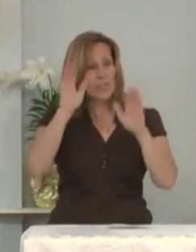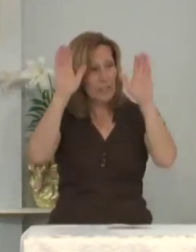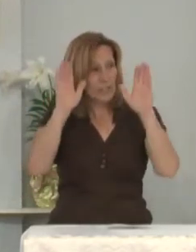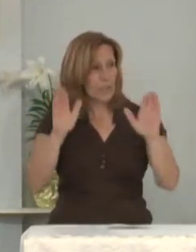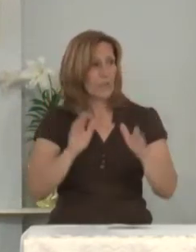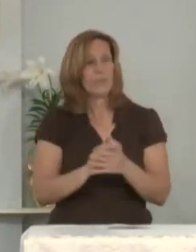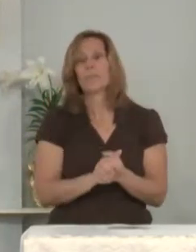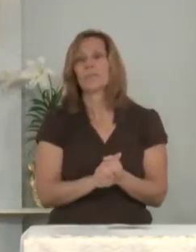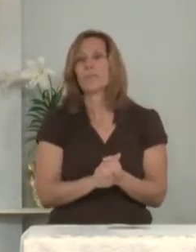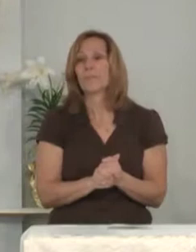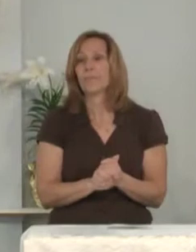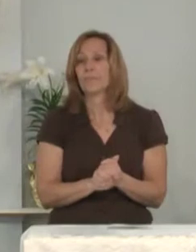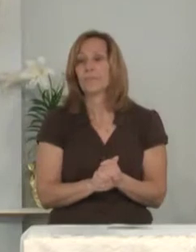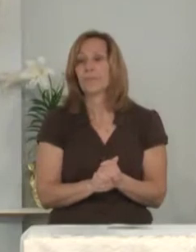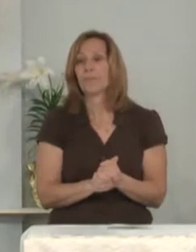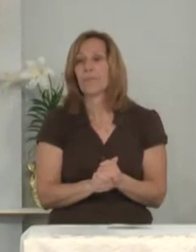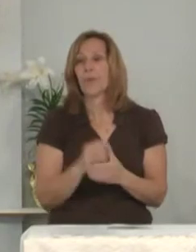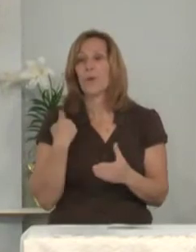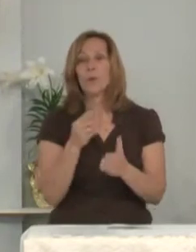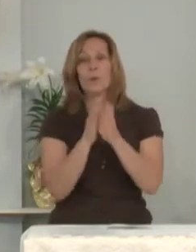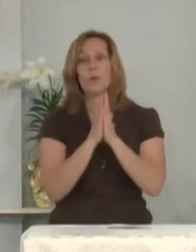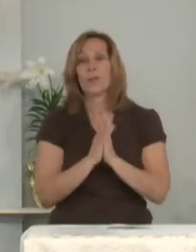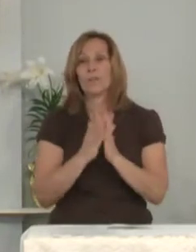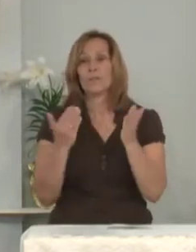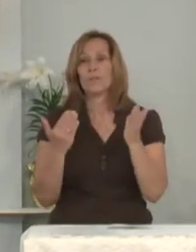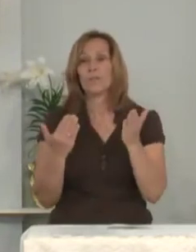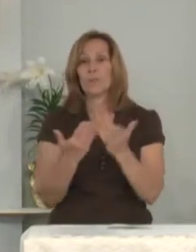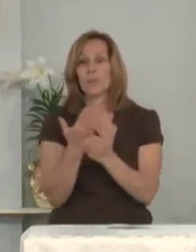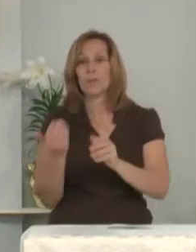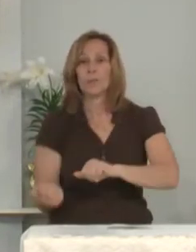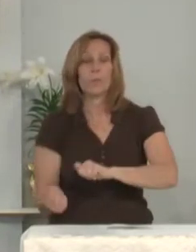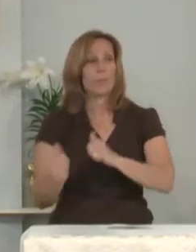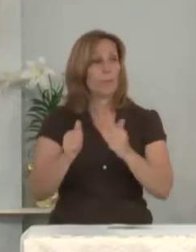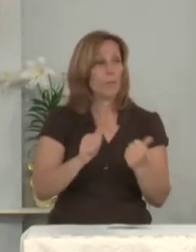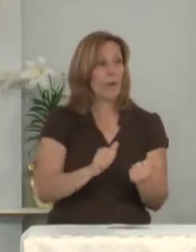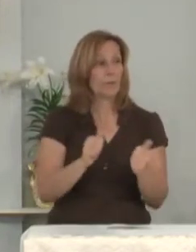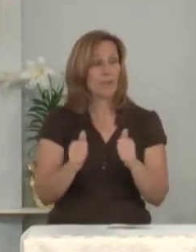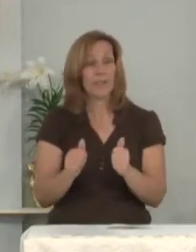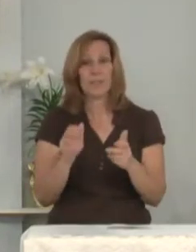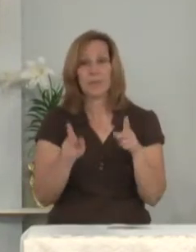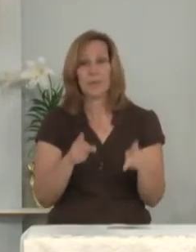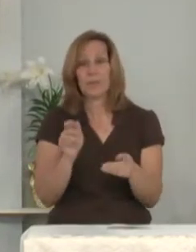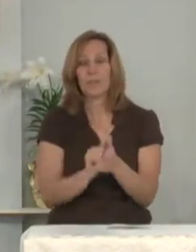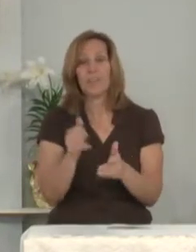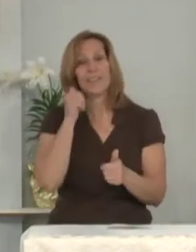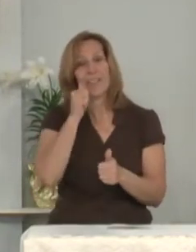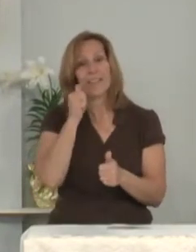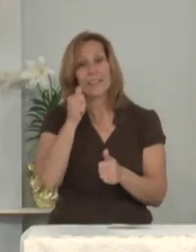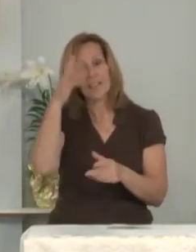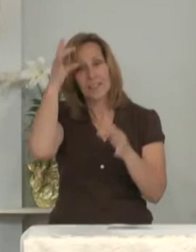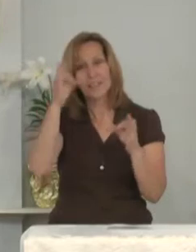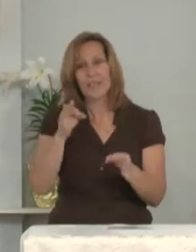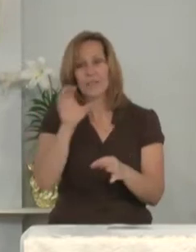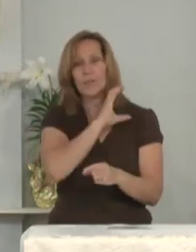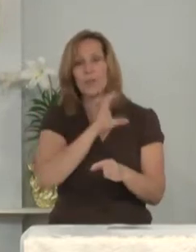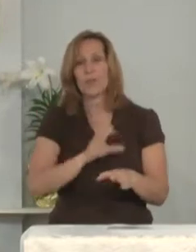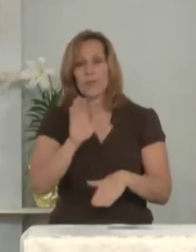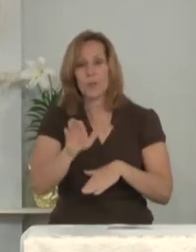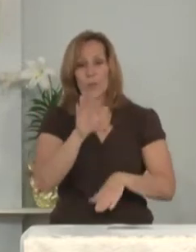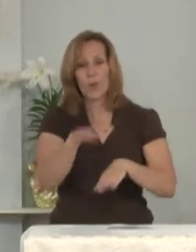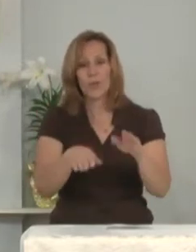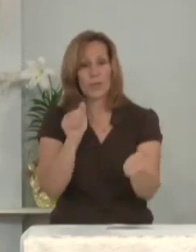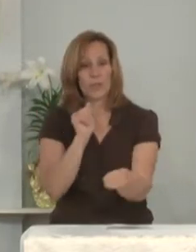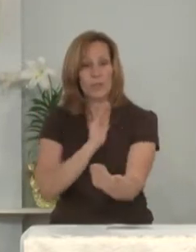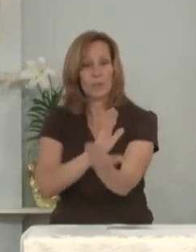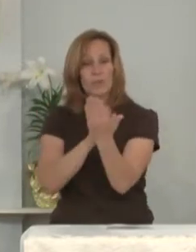great. We pray for the newly baptized, that they daily discover Christ walking before